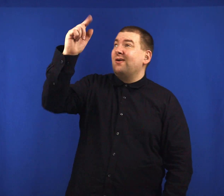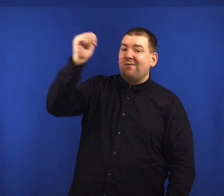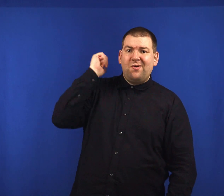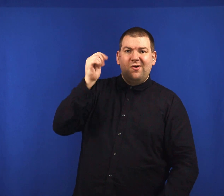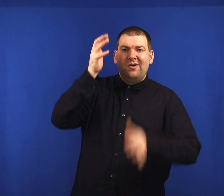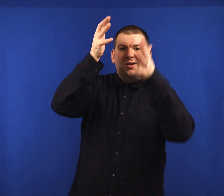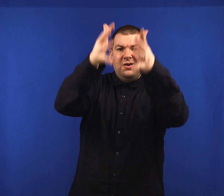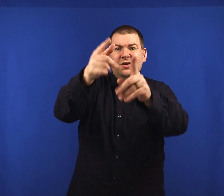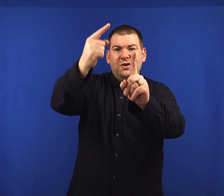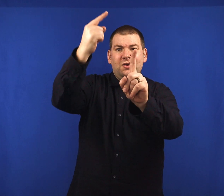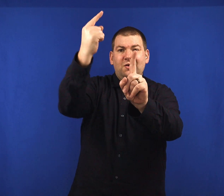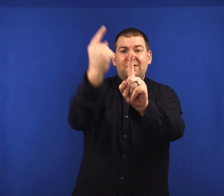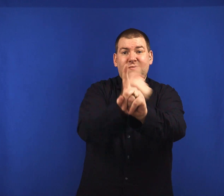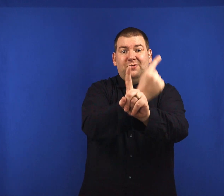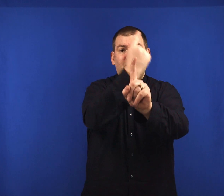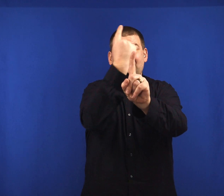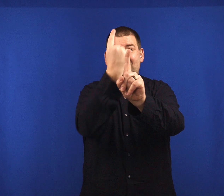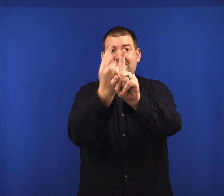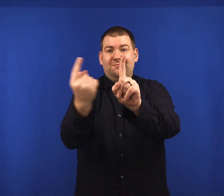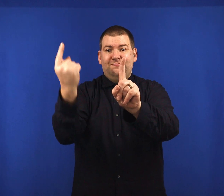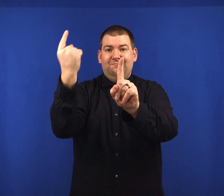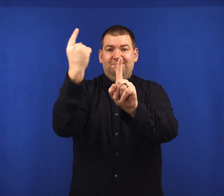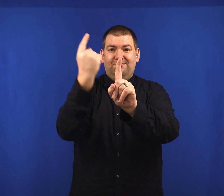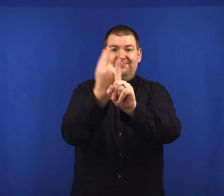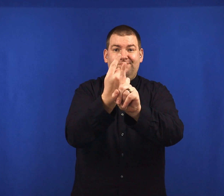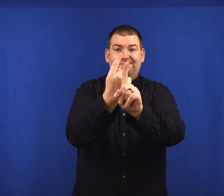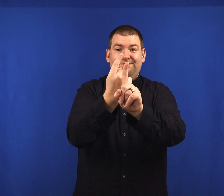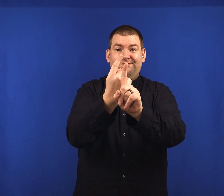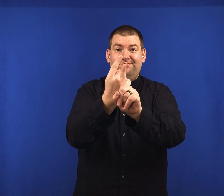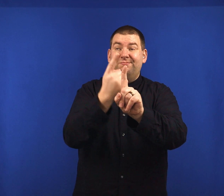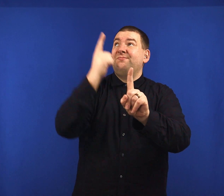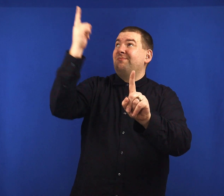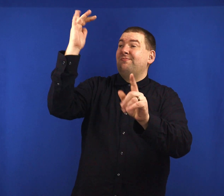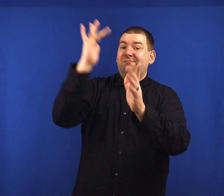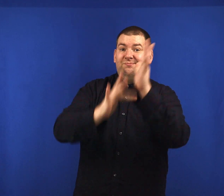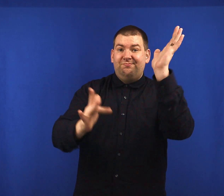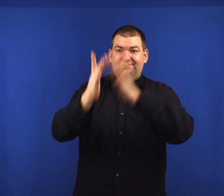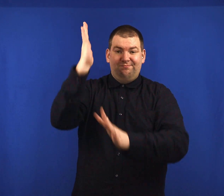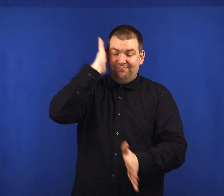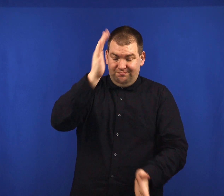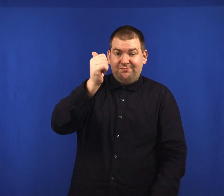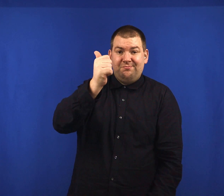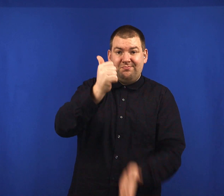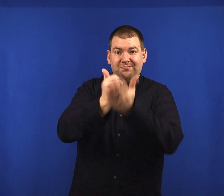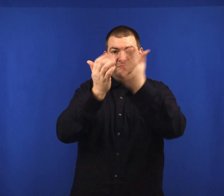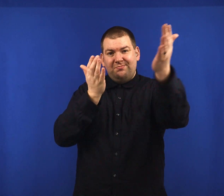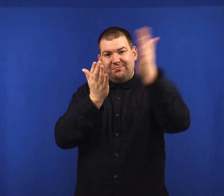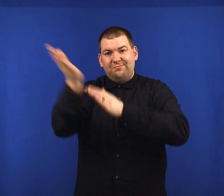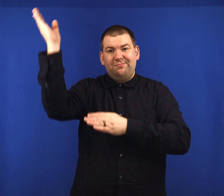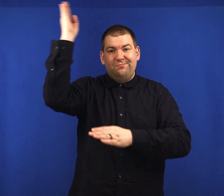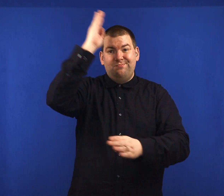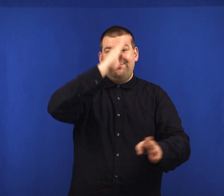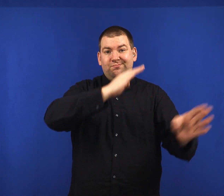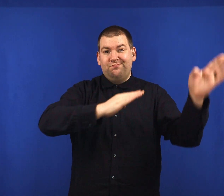just get you by. He'll see you through.